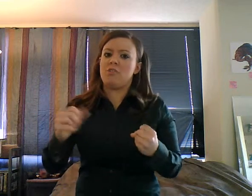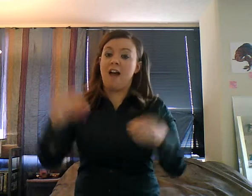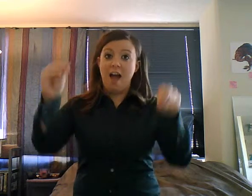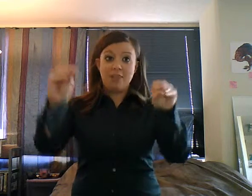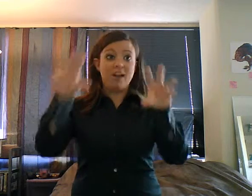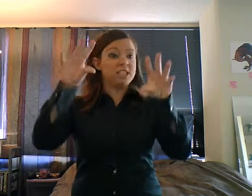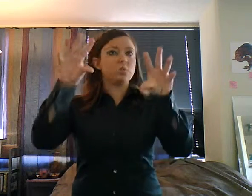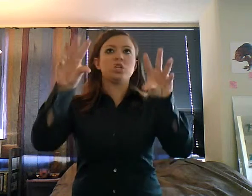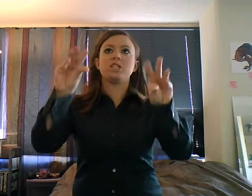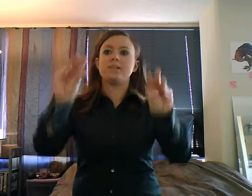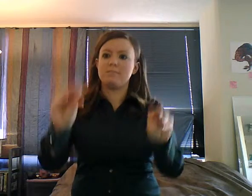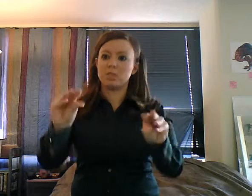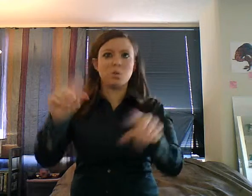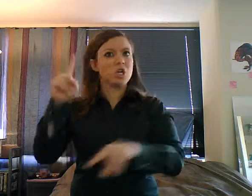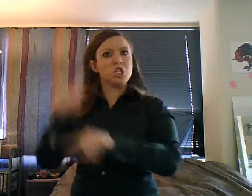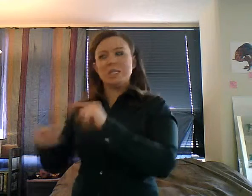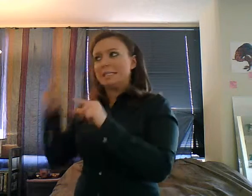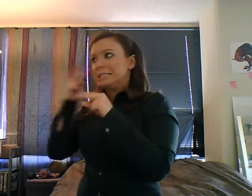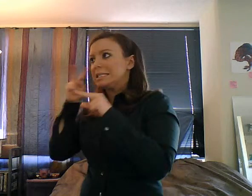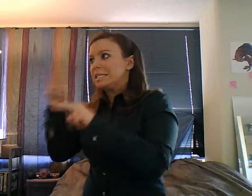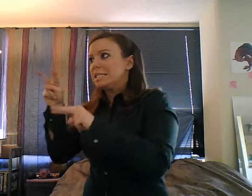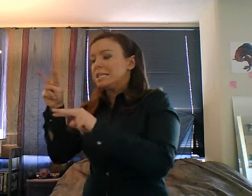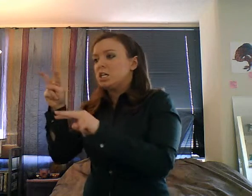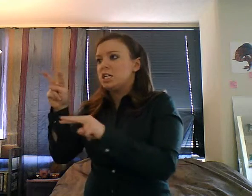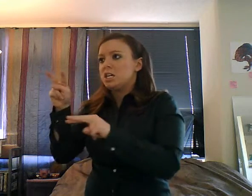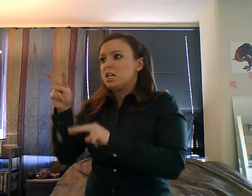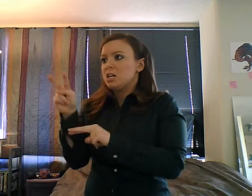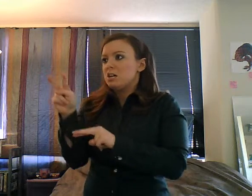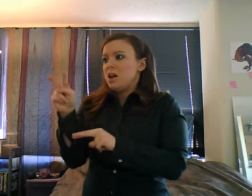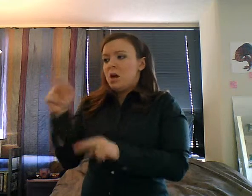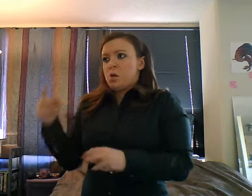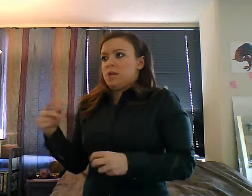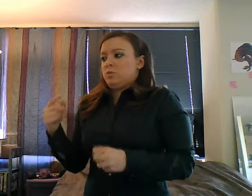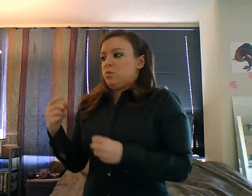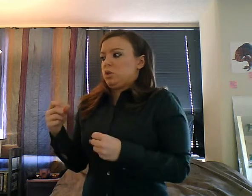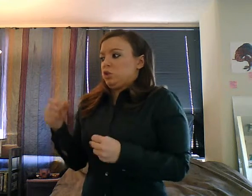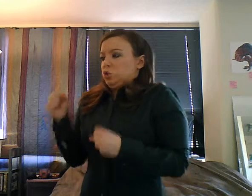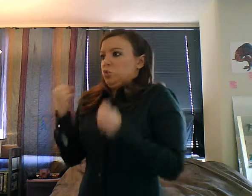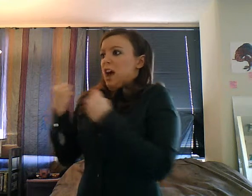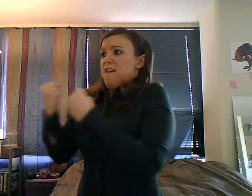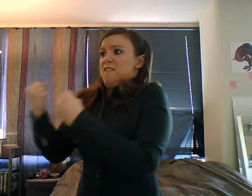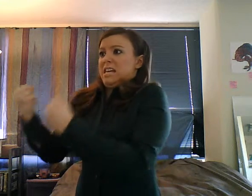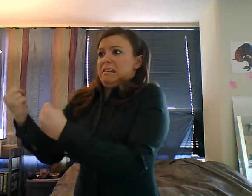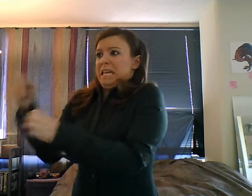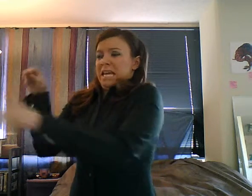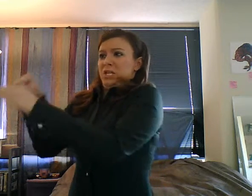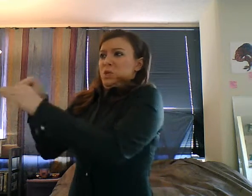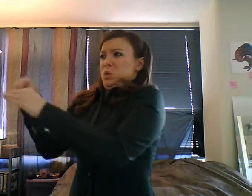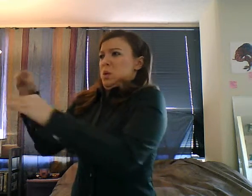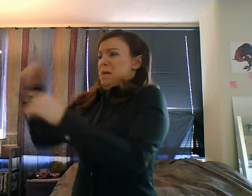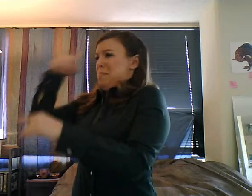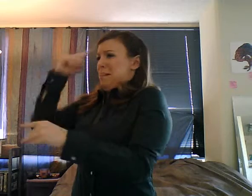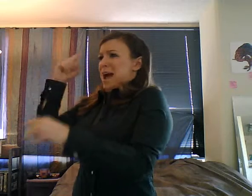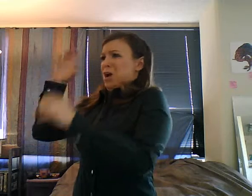out and every time a car would come up, we would try to keep up with them. But my husband kind of drives like a grandpa, very slow.